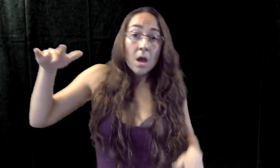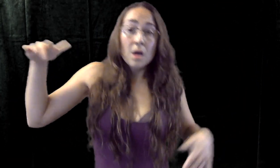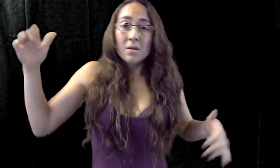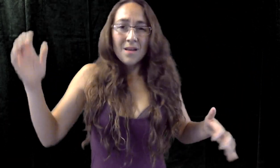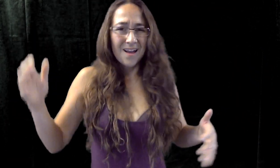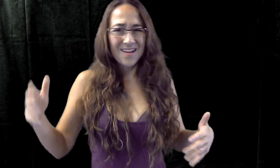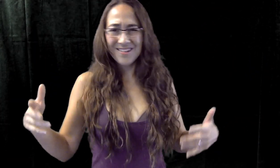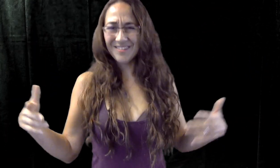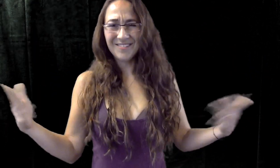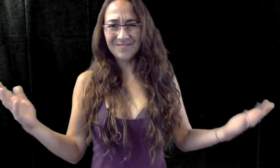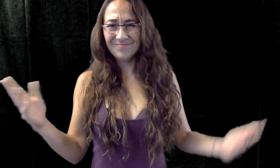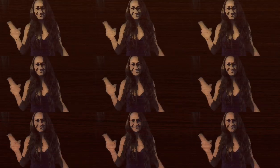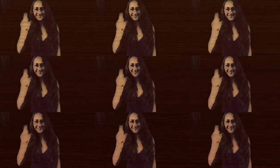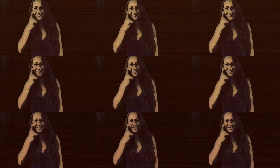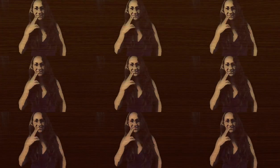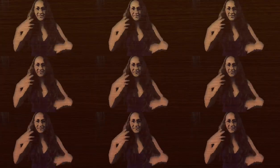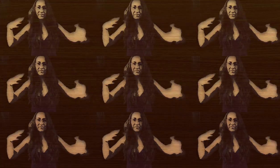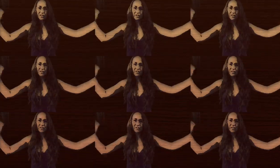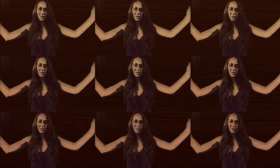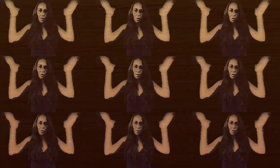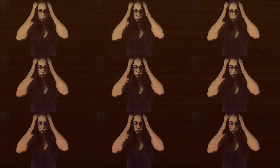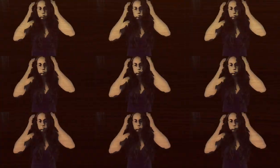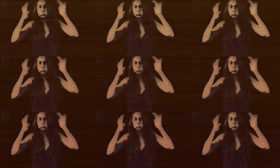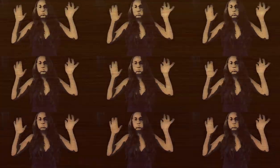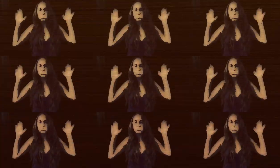I don't know.